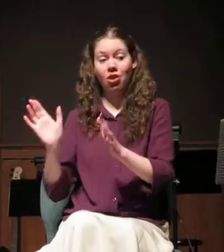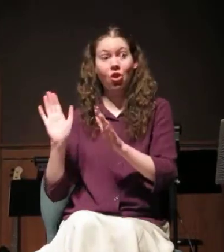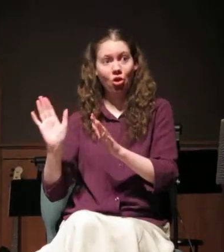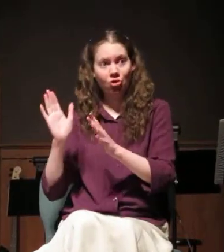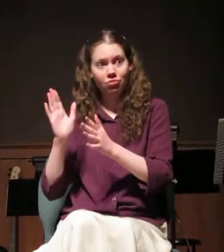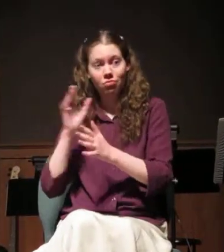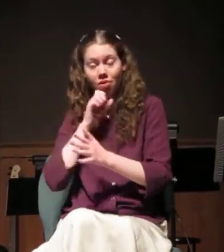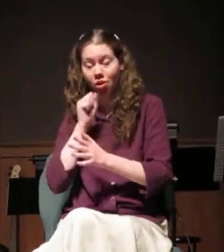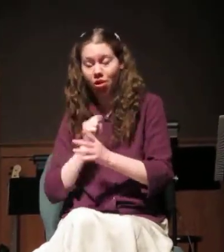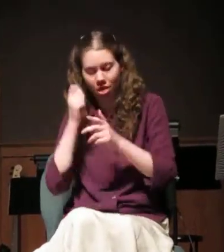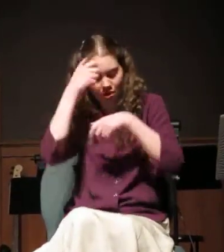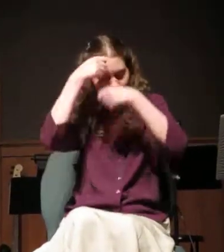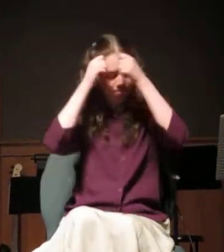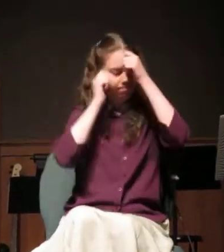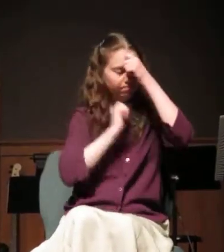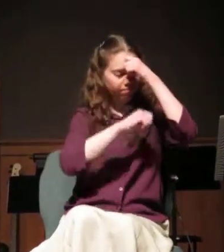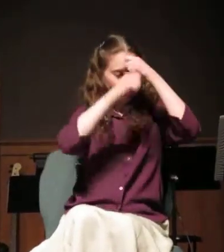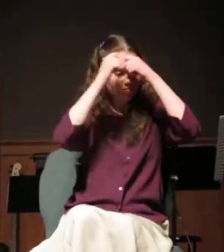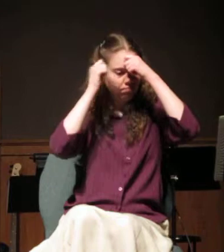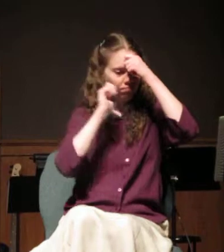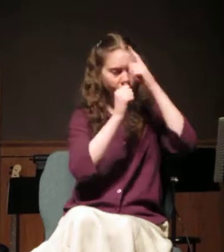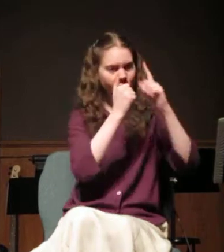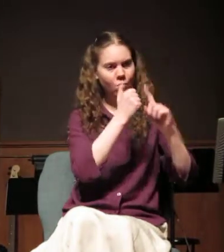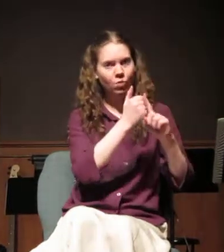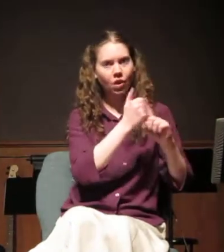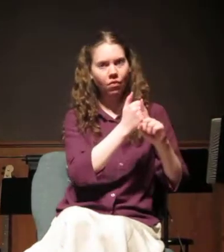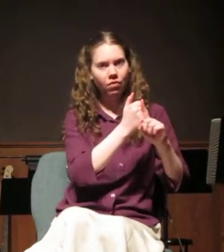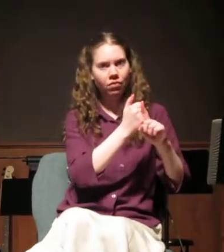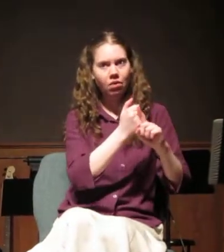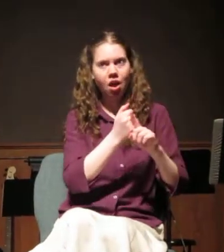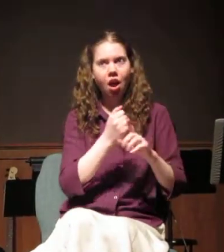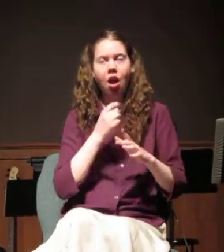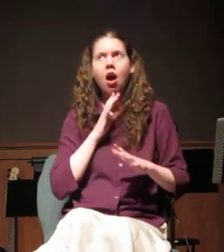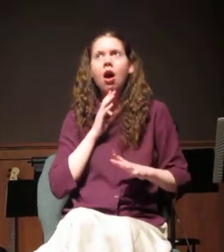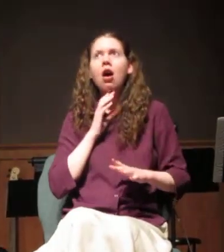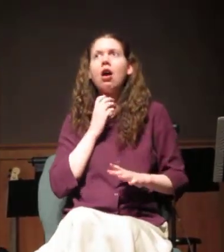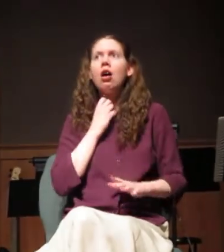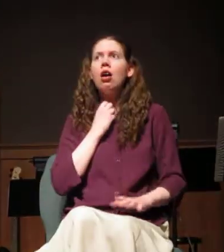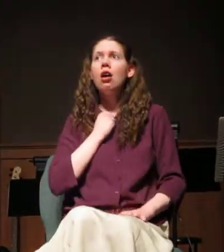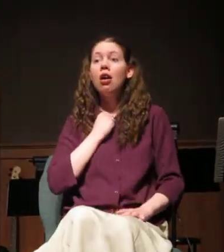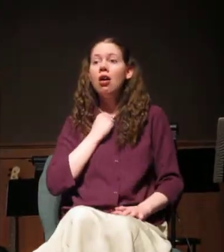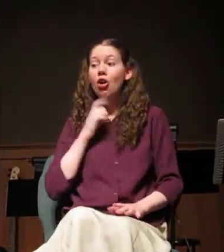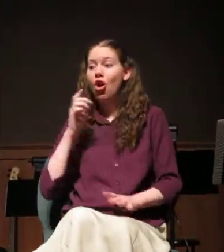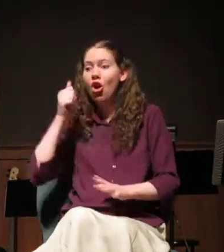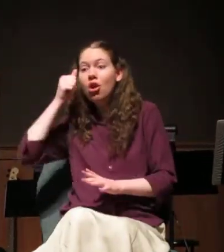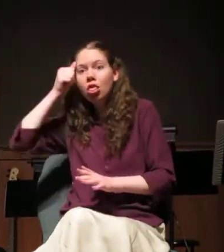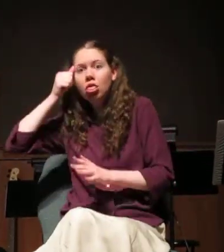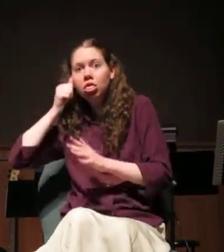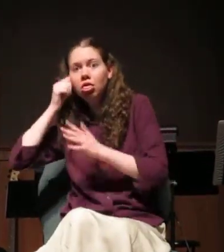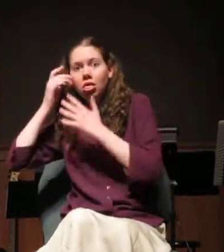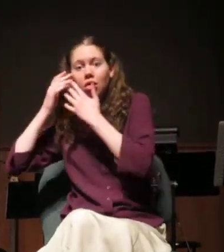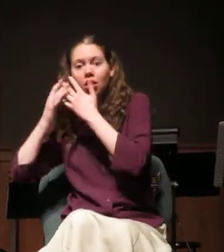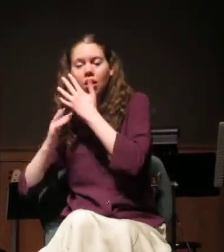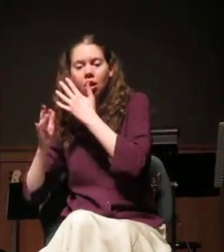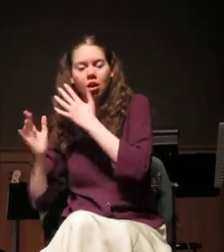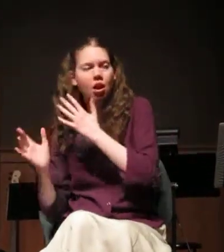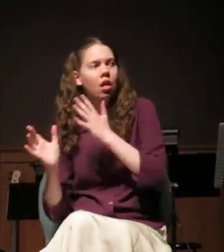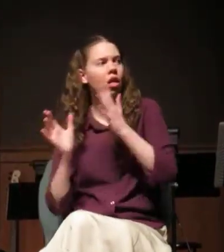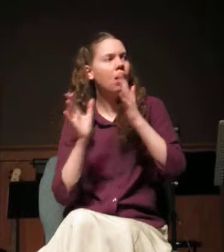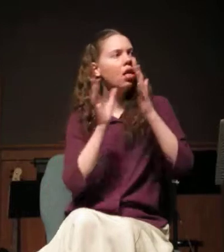scarf he set on hers. I gasped at what I saw, for with the bandage went the wound. Against his brow it ran a